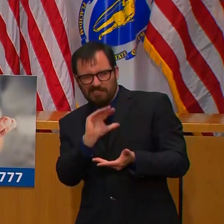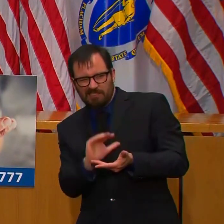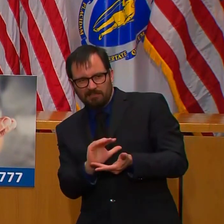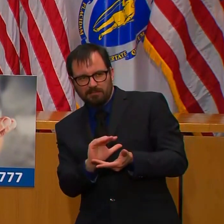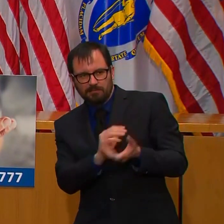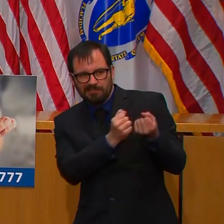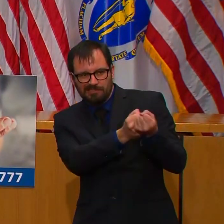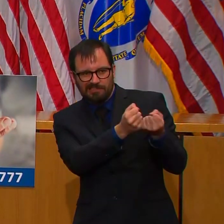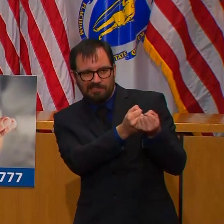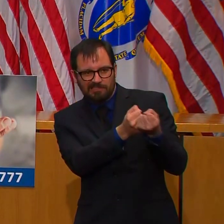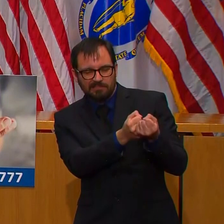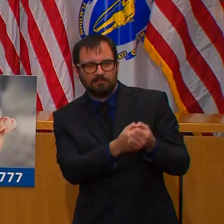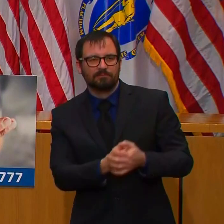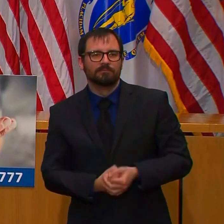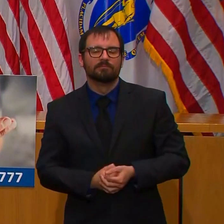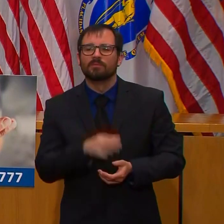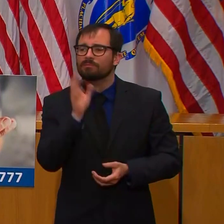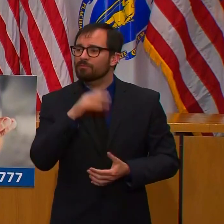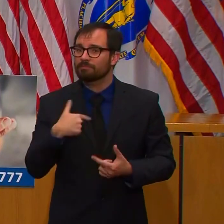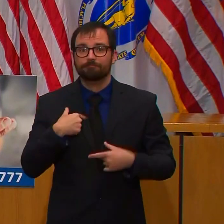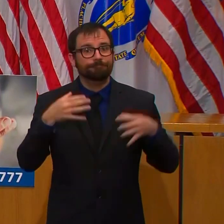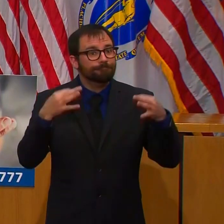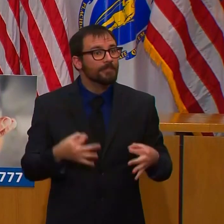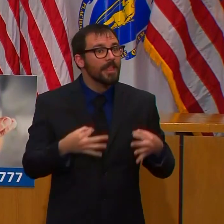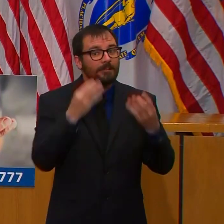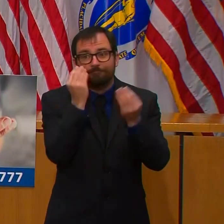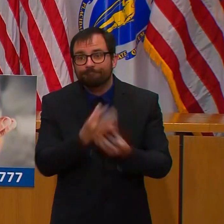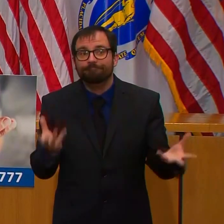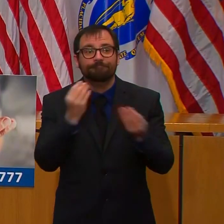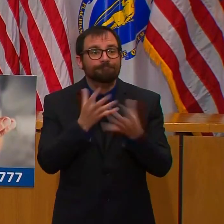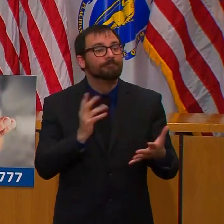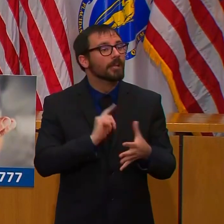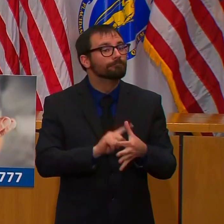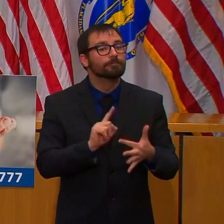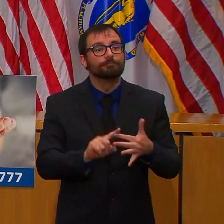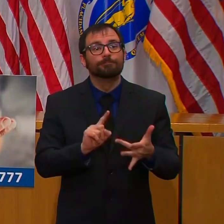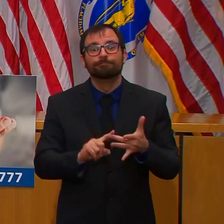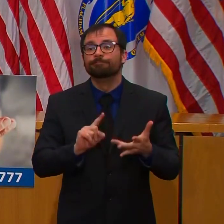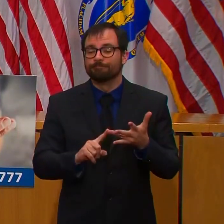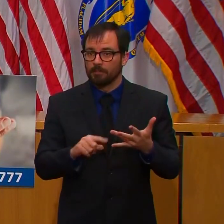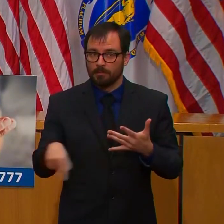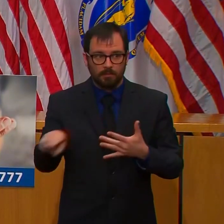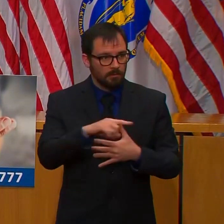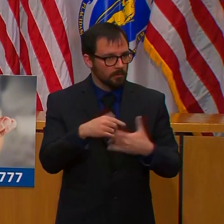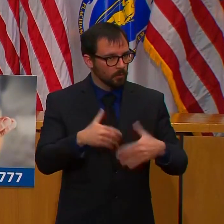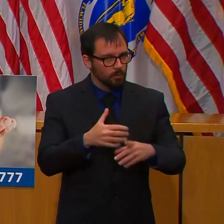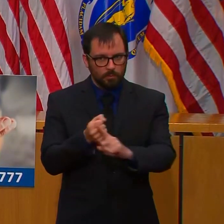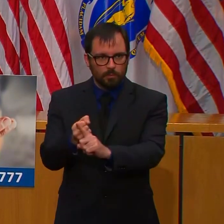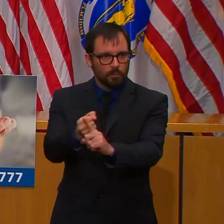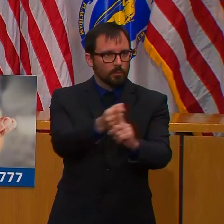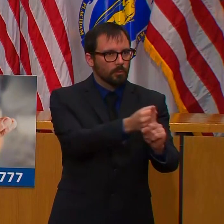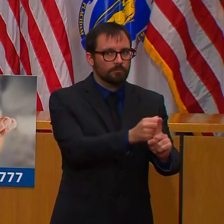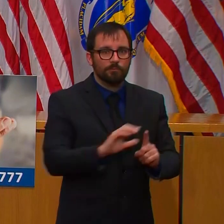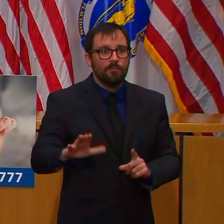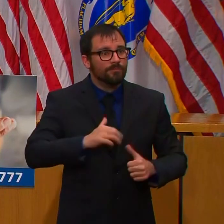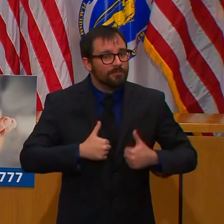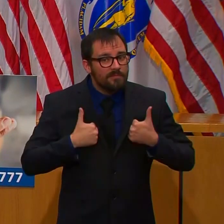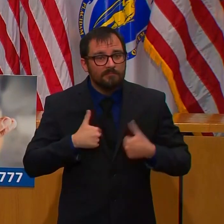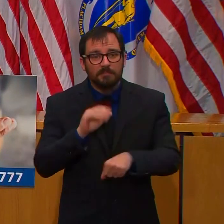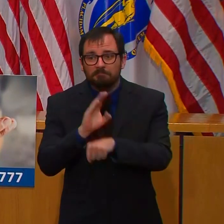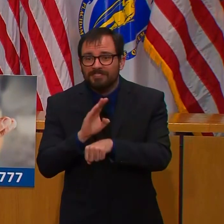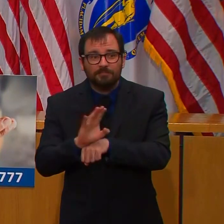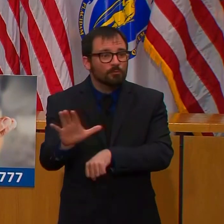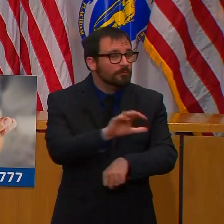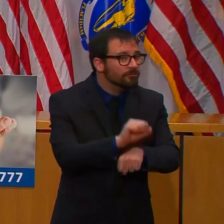the many local and homegrown small businesses in Massachusetts that we are so proud of. For them and for many others,